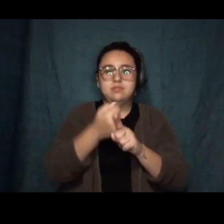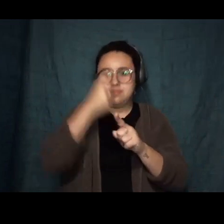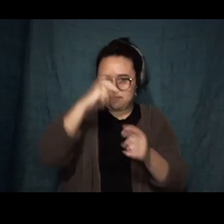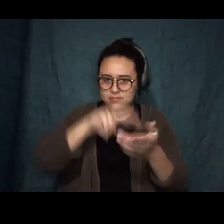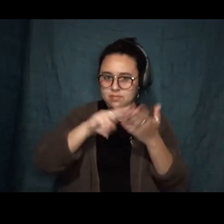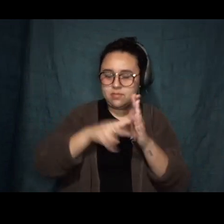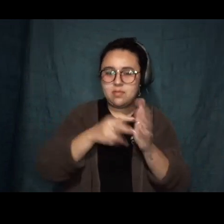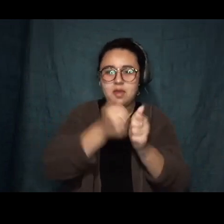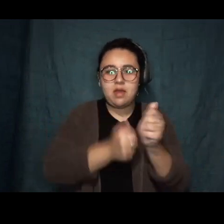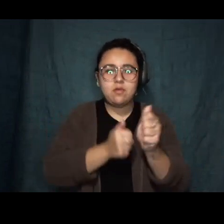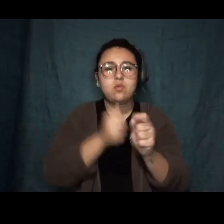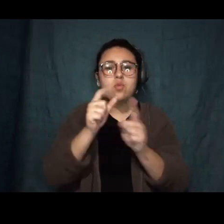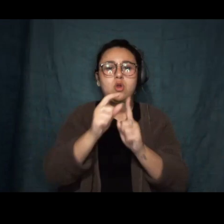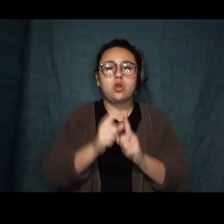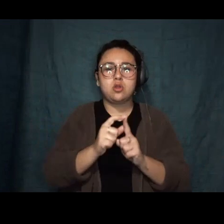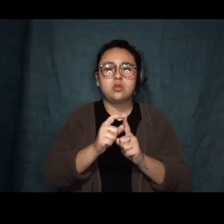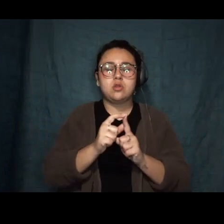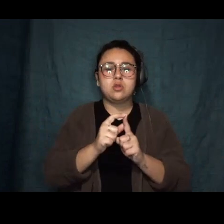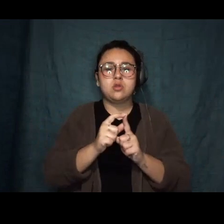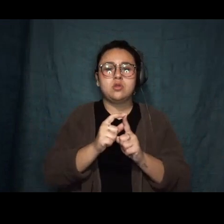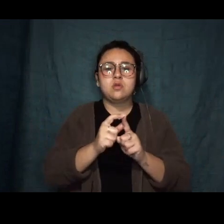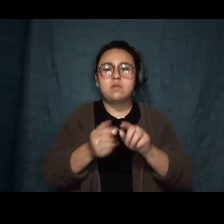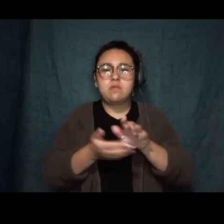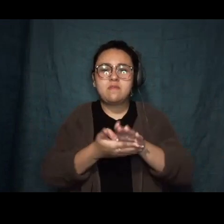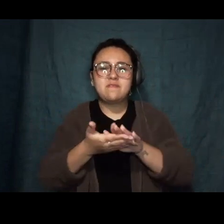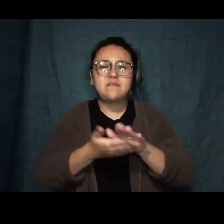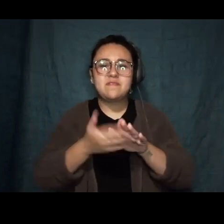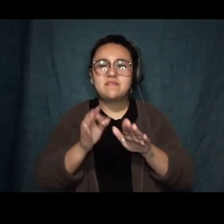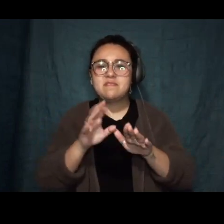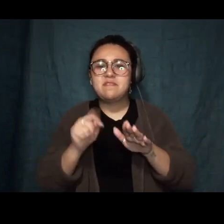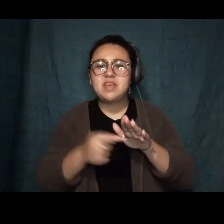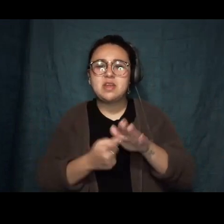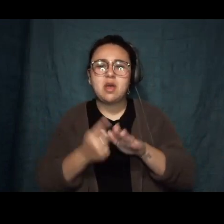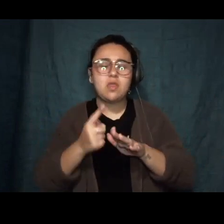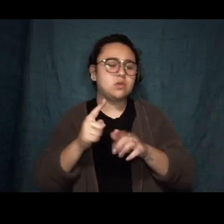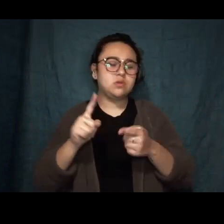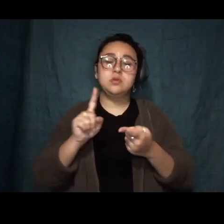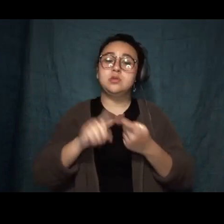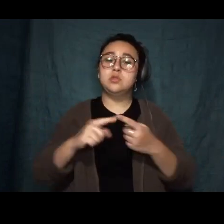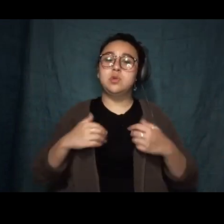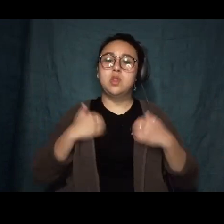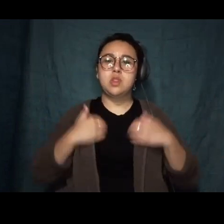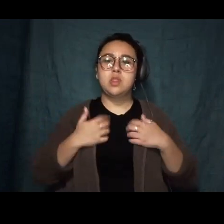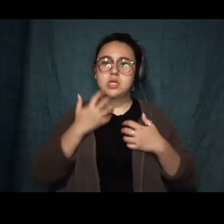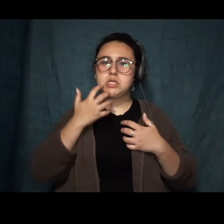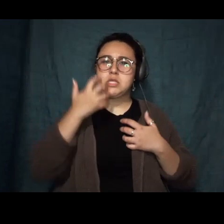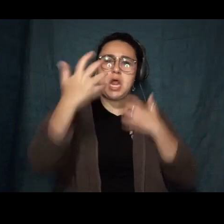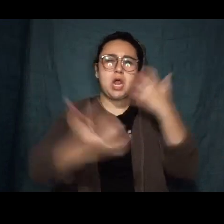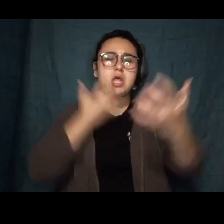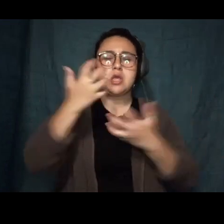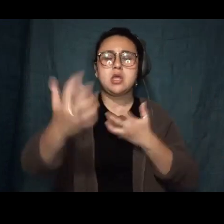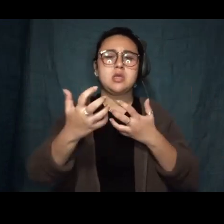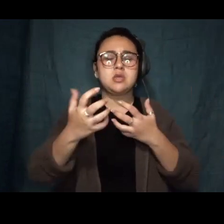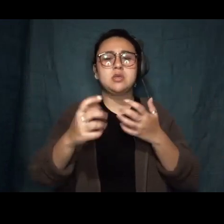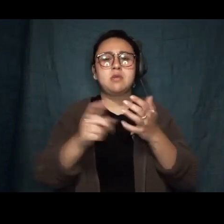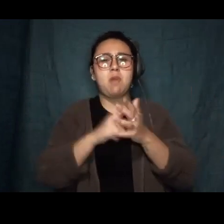soles of her feet to the top of her lungs. At times the lyric is insistent, immaculate conception,